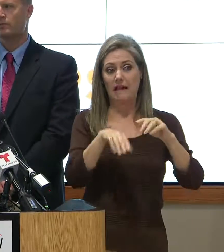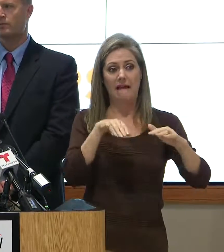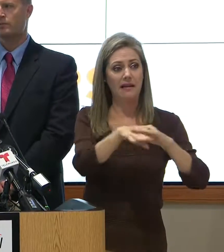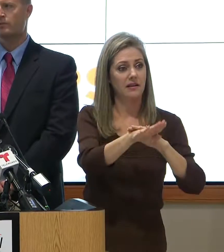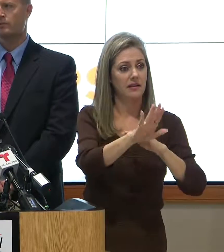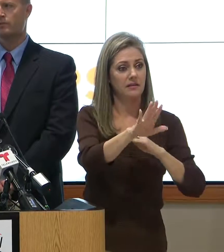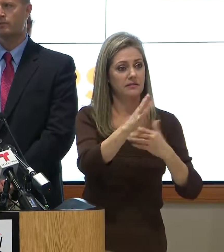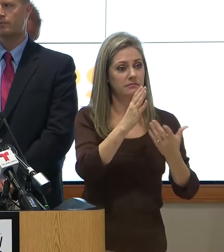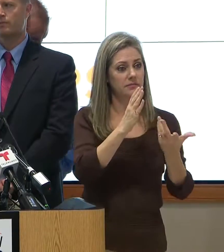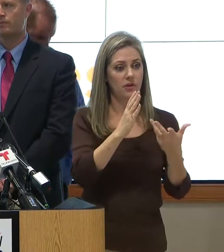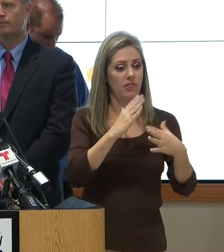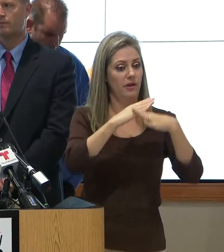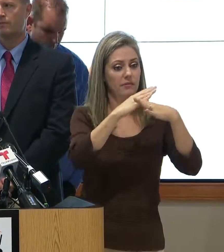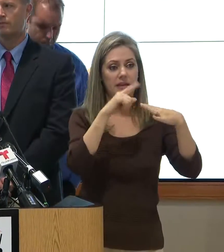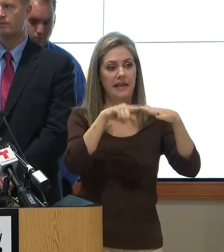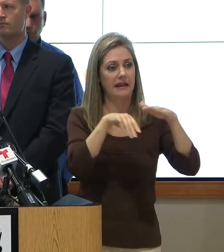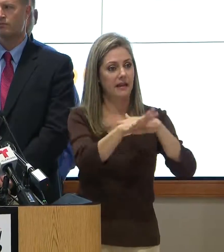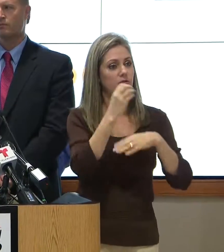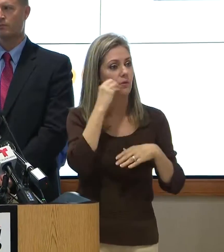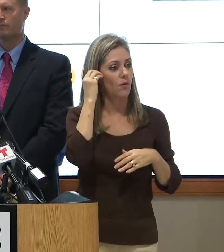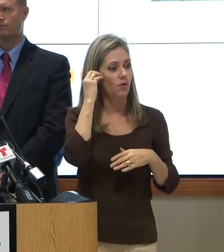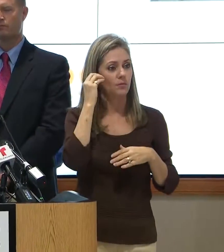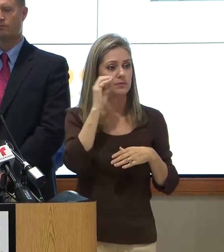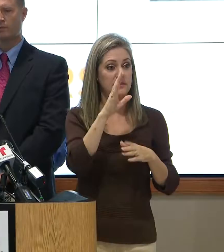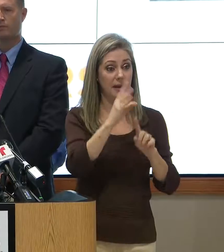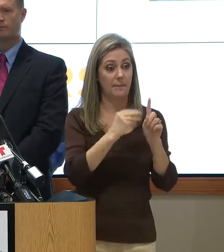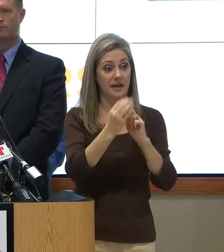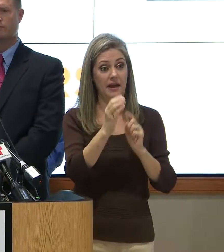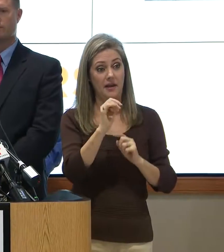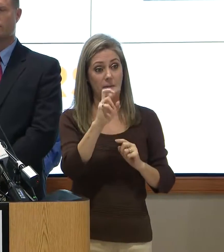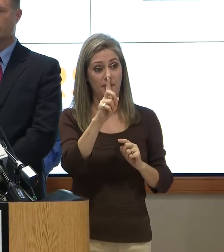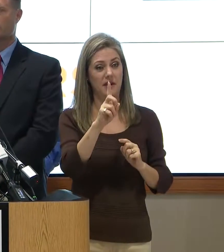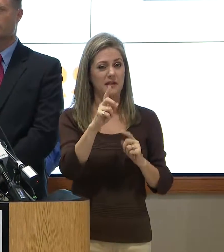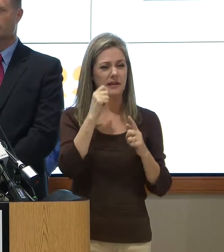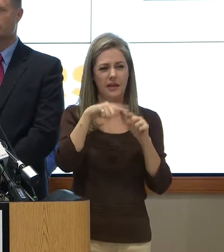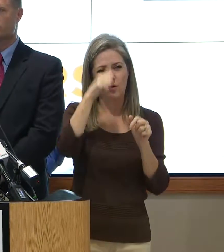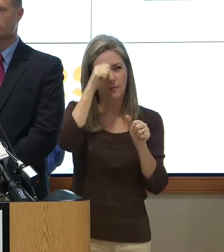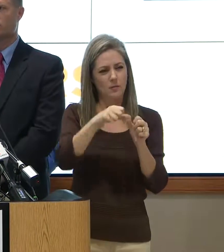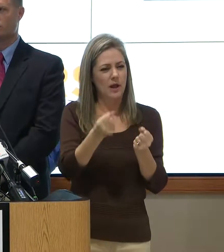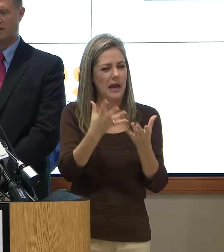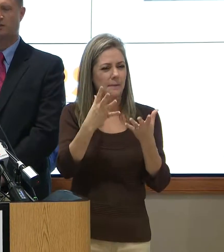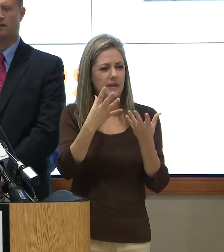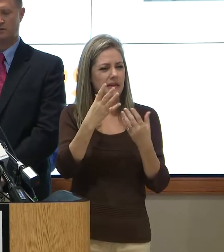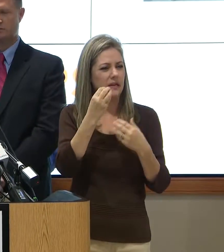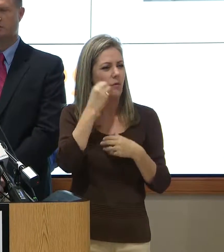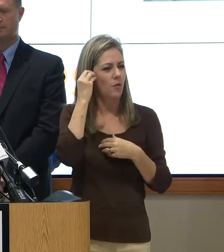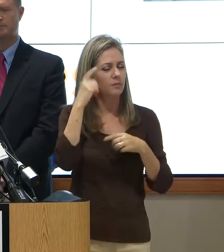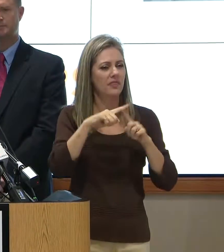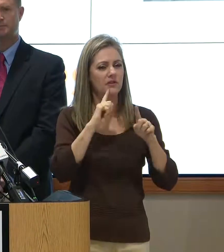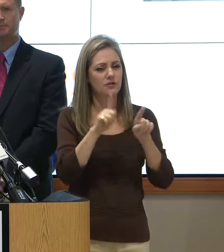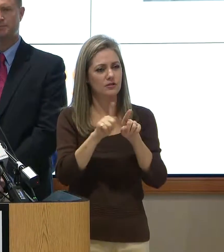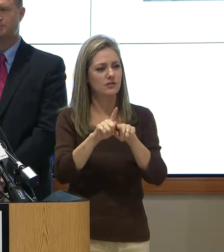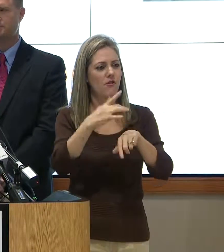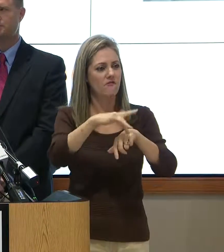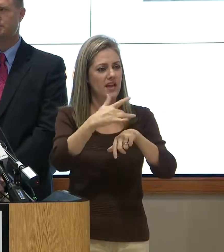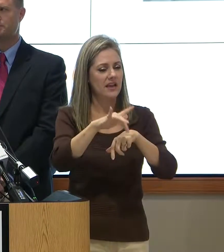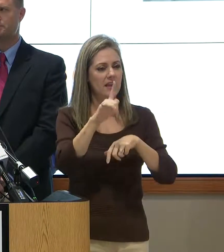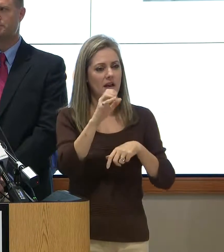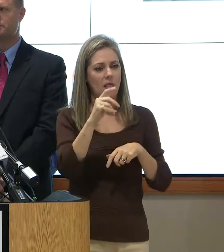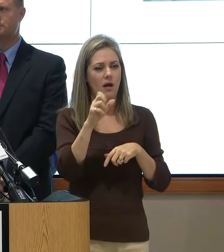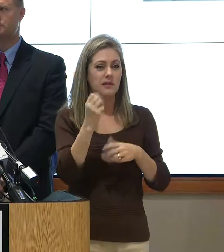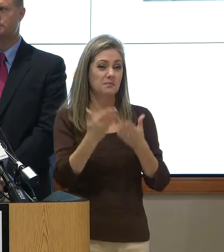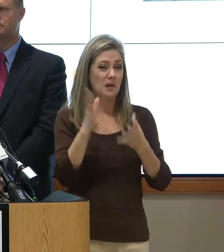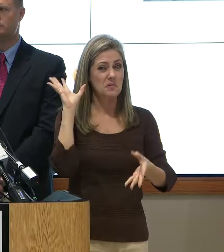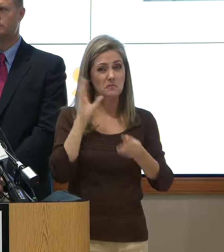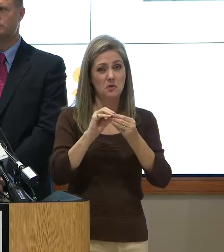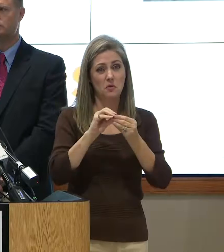a banana bin. I don't remember how many parcels. There's a number of houses in there, as well as vacant lots. There's probably a total of